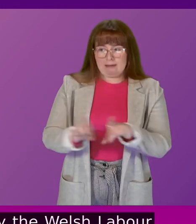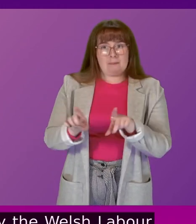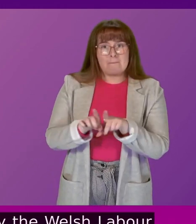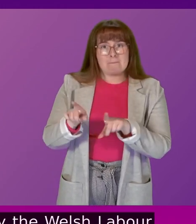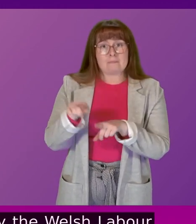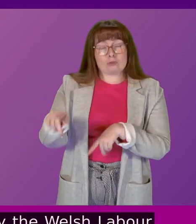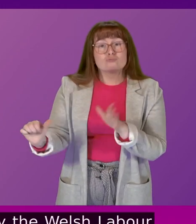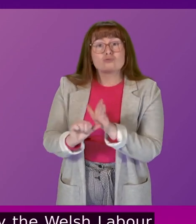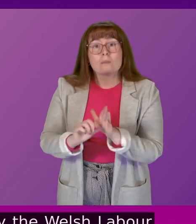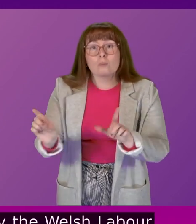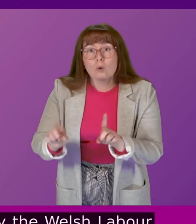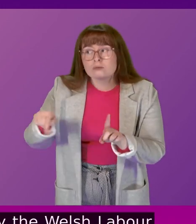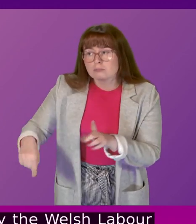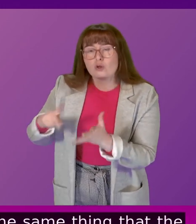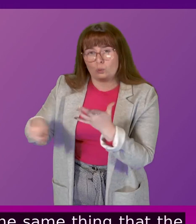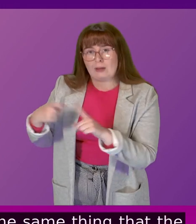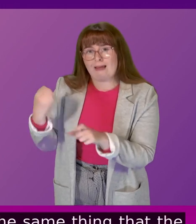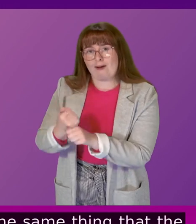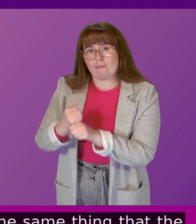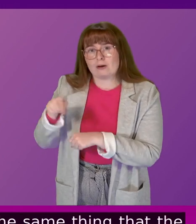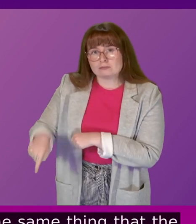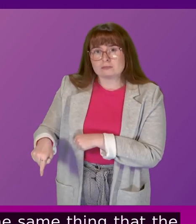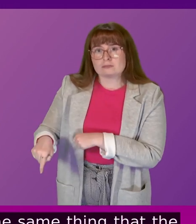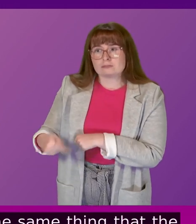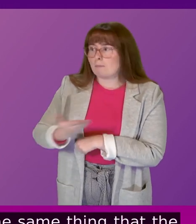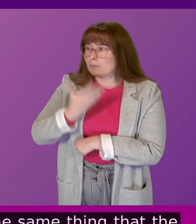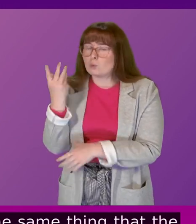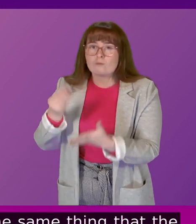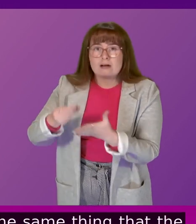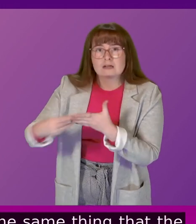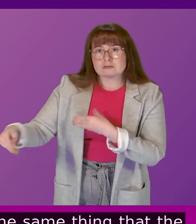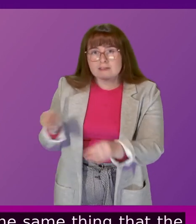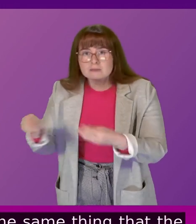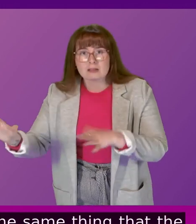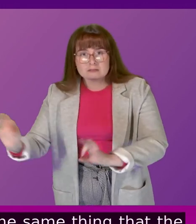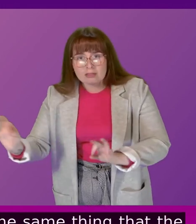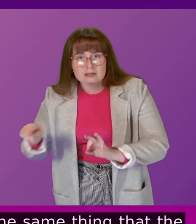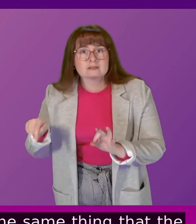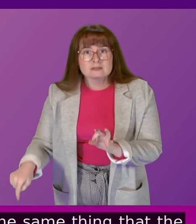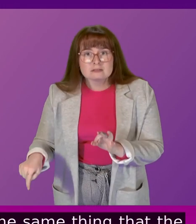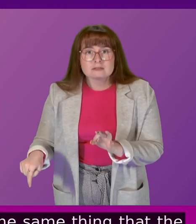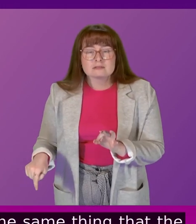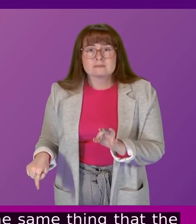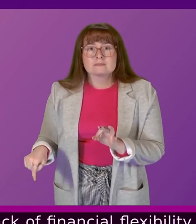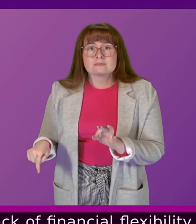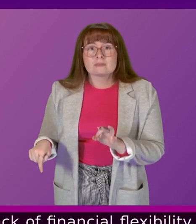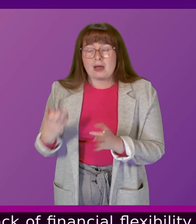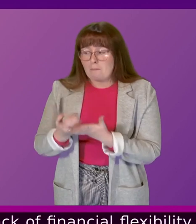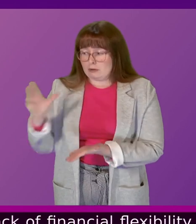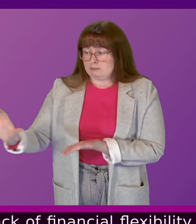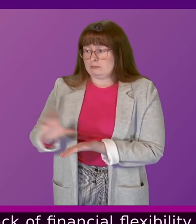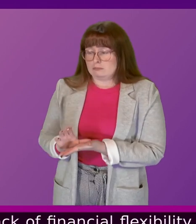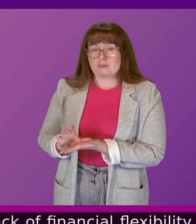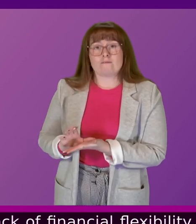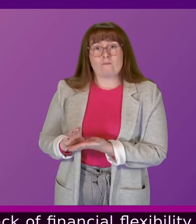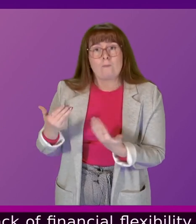issue is the UK Government's lack of financial flexibility the quantum delivered for